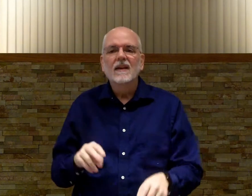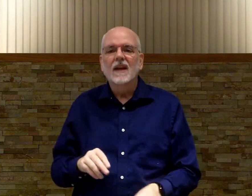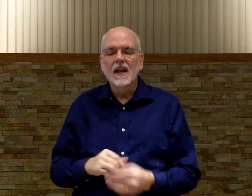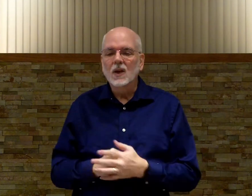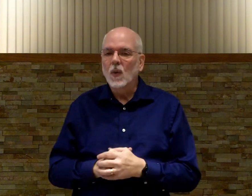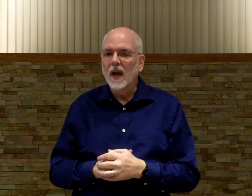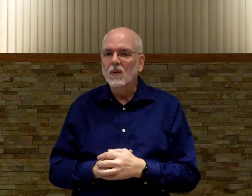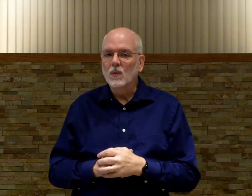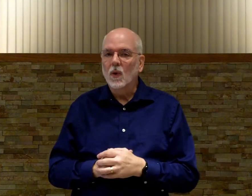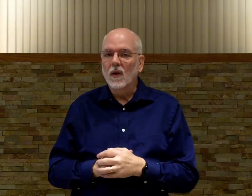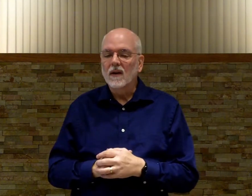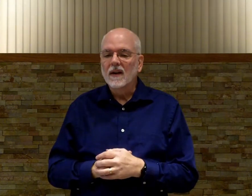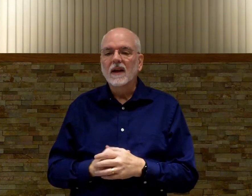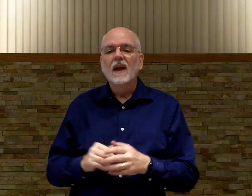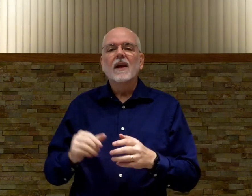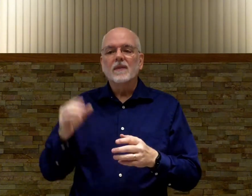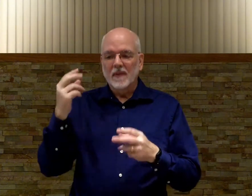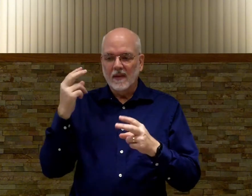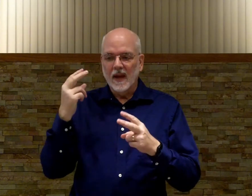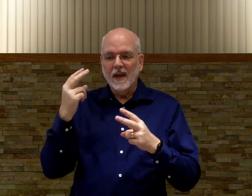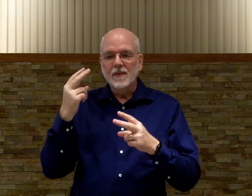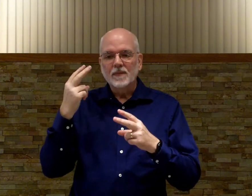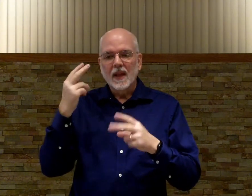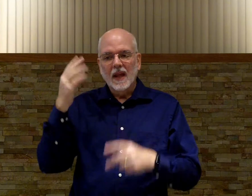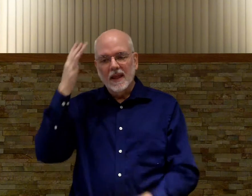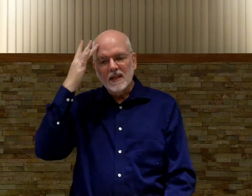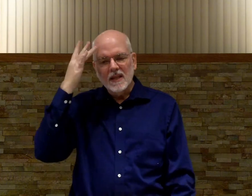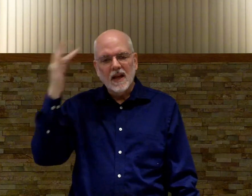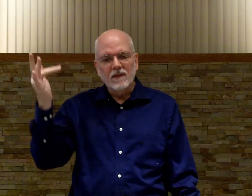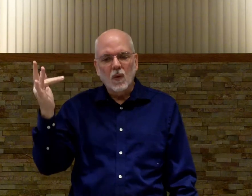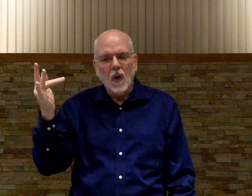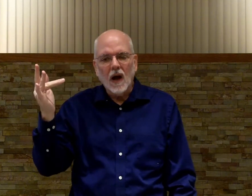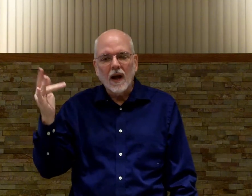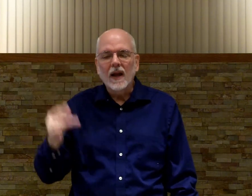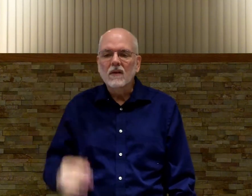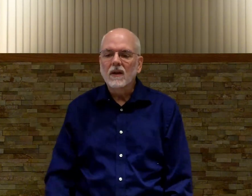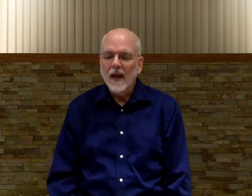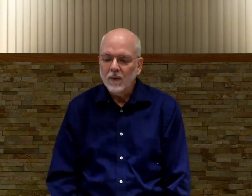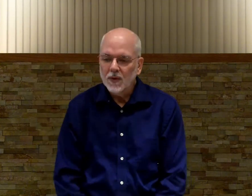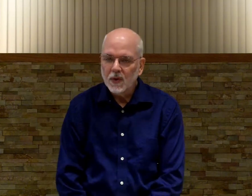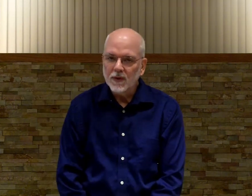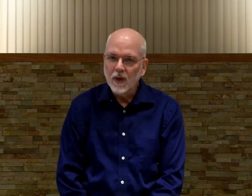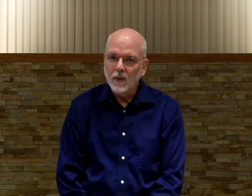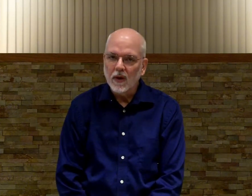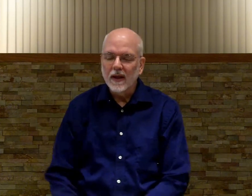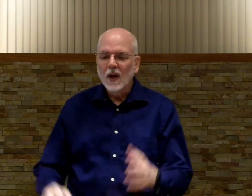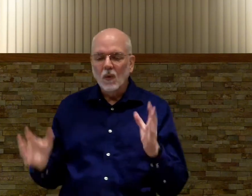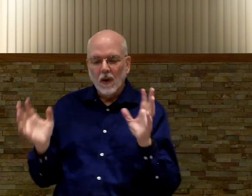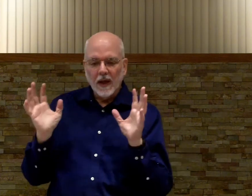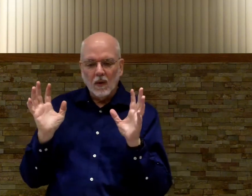either way would work okay this is a sign for why and the deaf will do this frequently where they